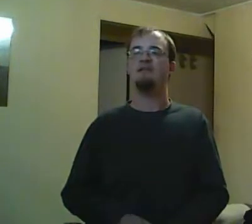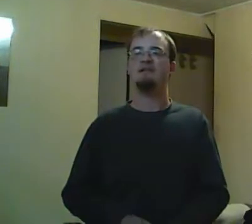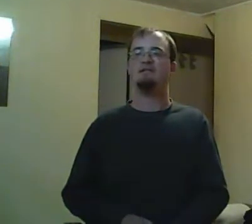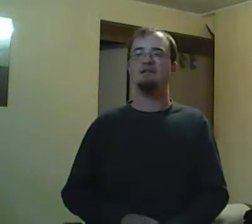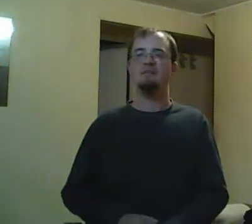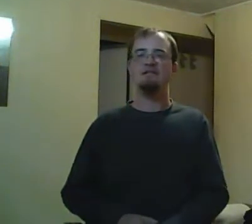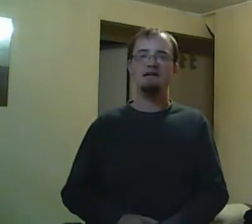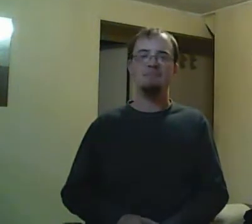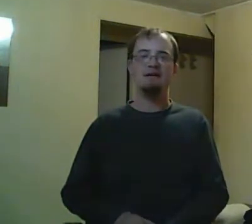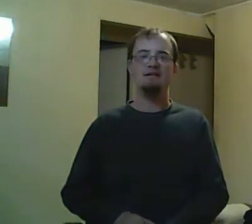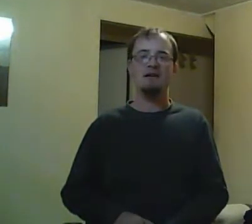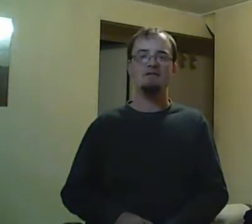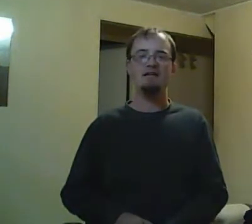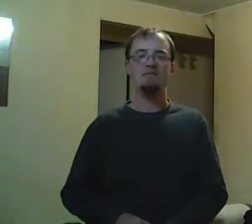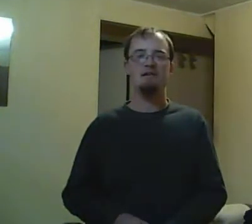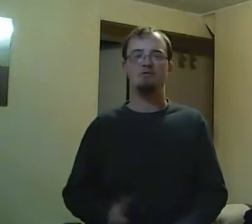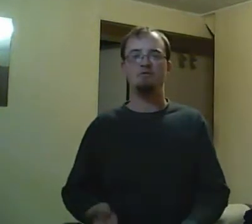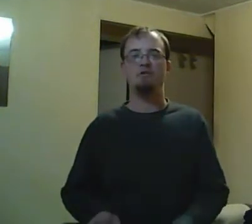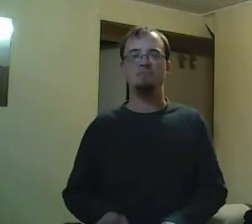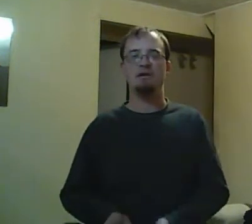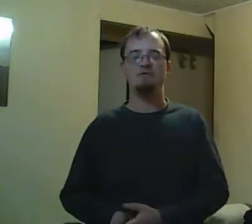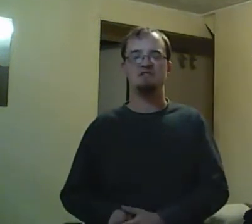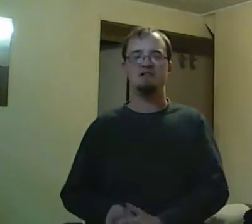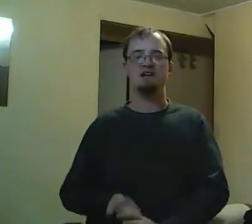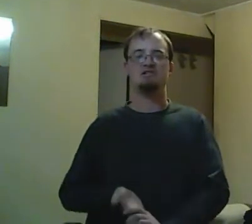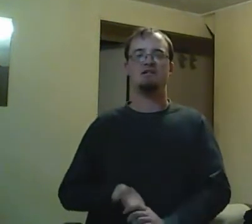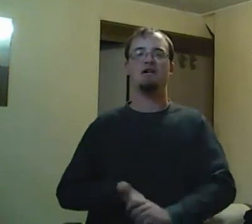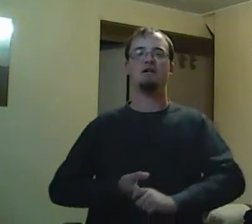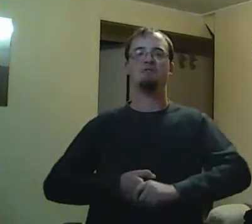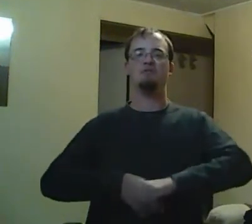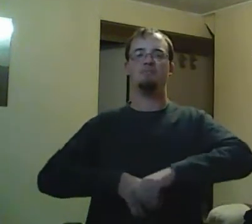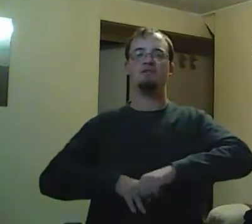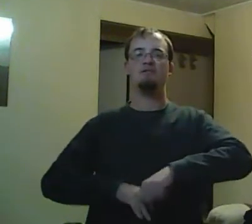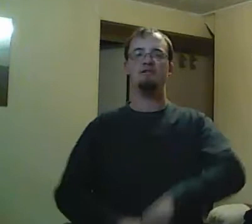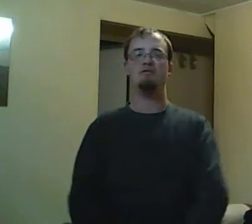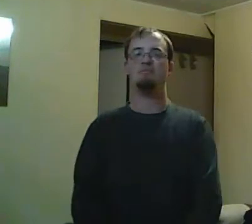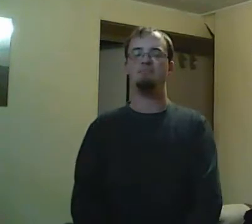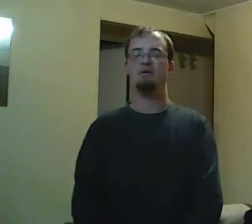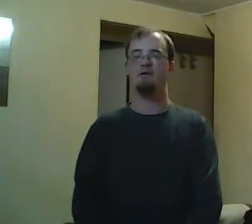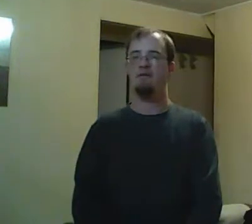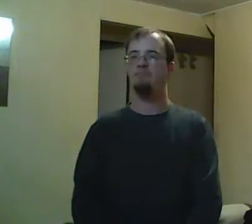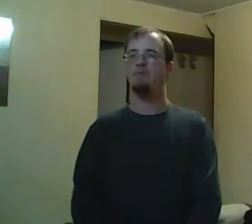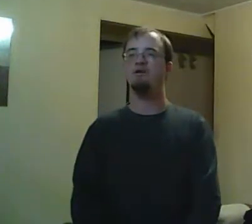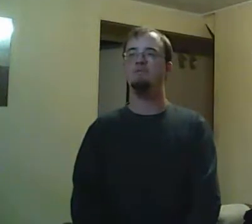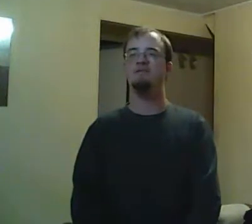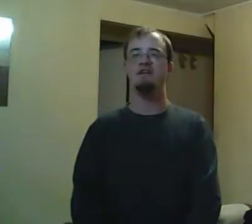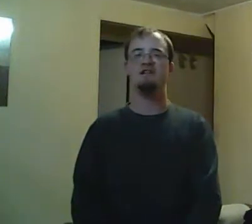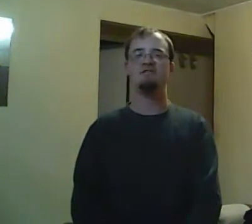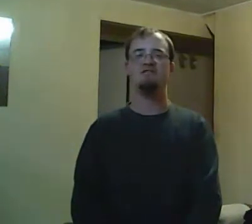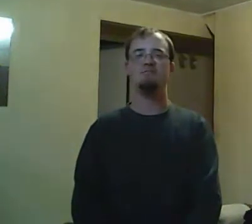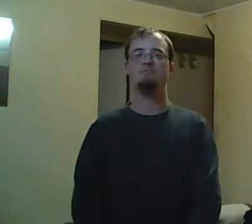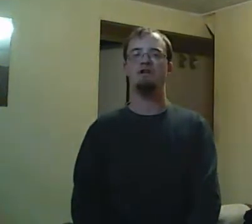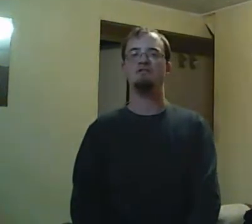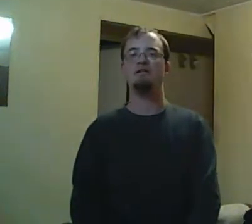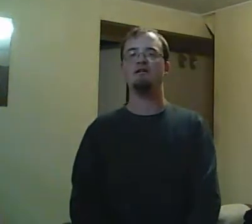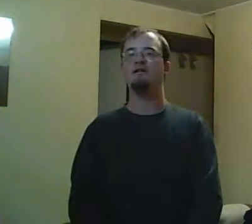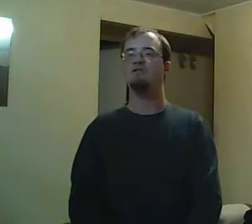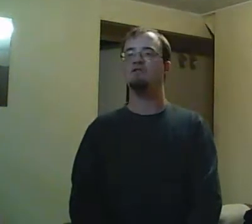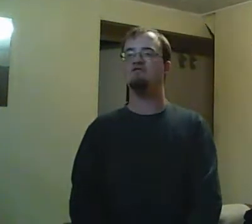about the rape and all that. She does sing a song about it and get Dean back, but that's not working. Paige